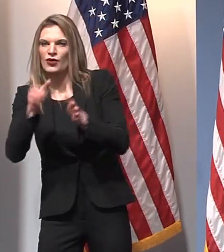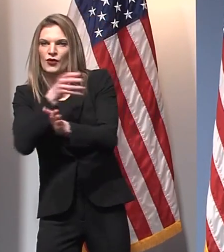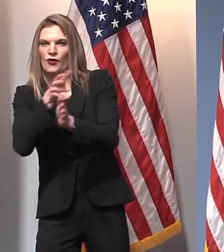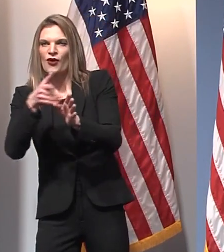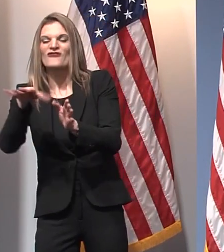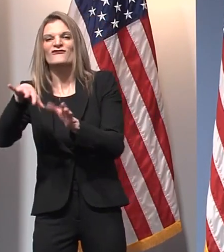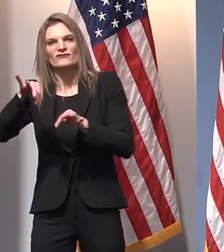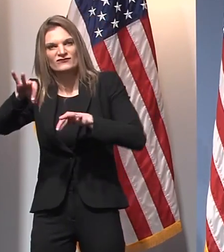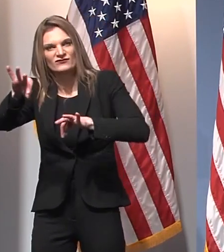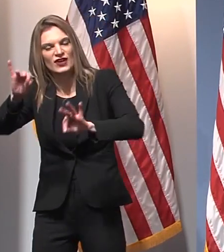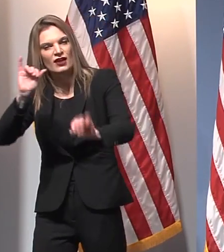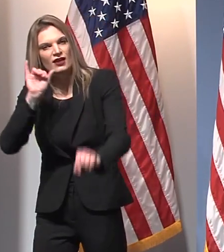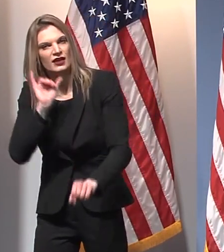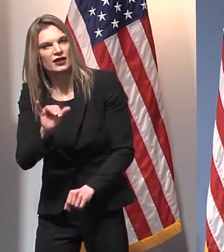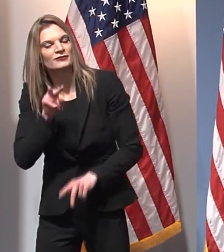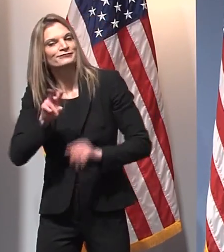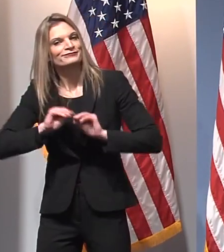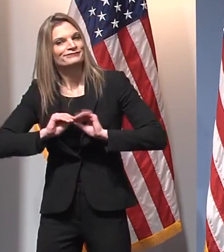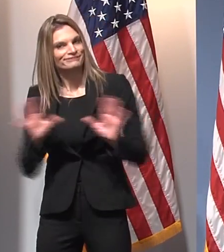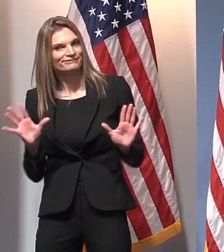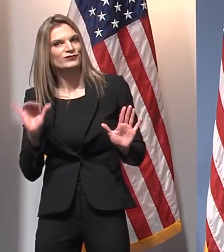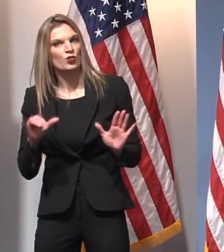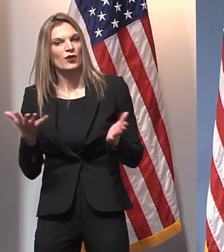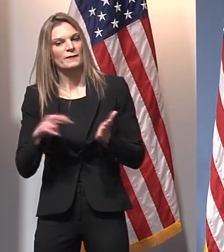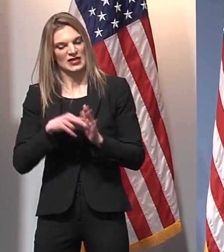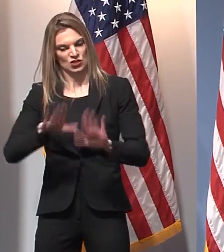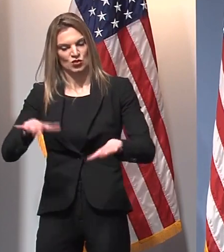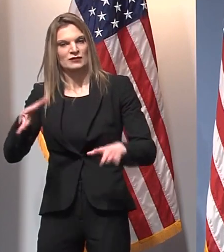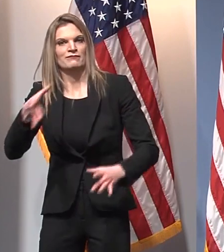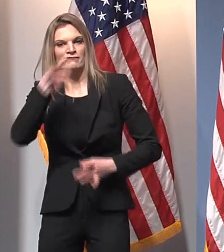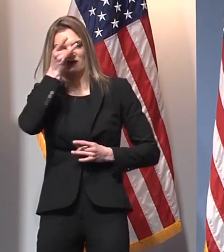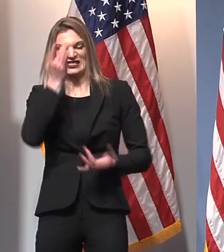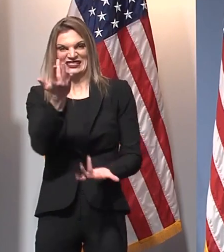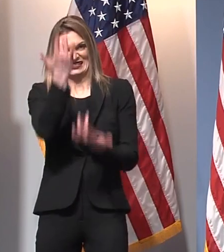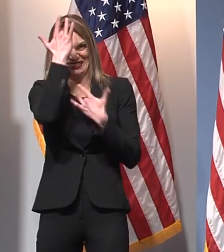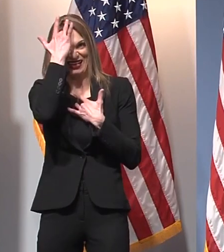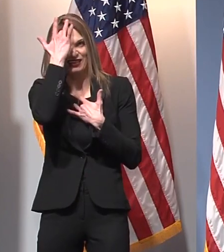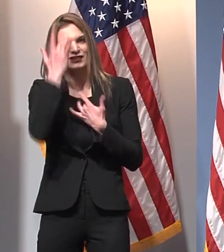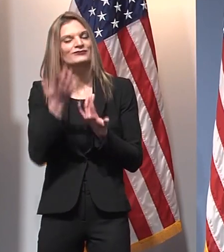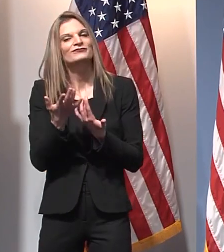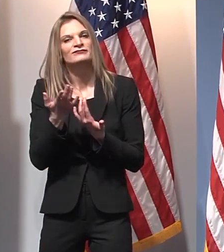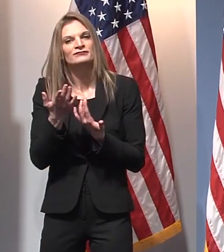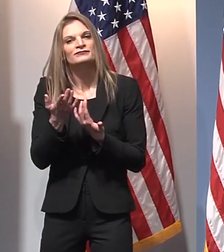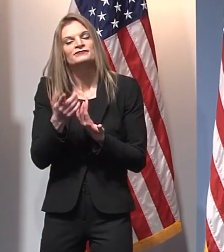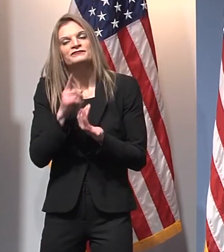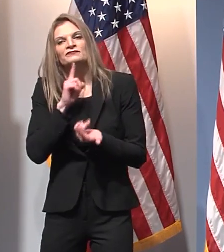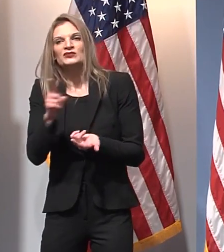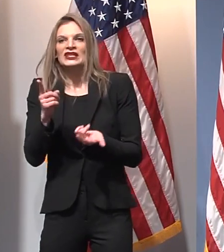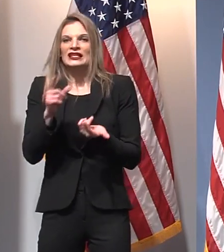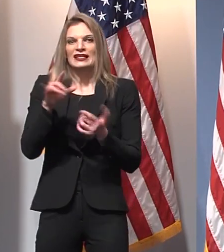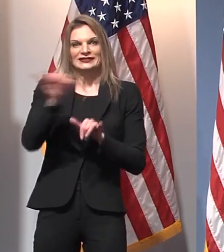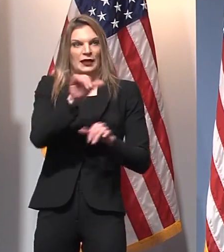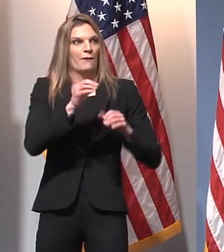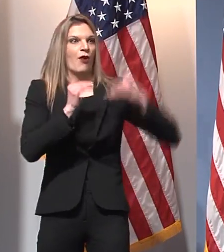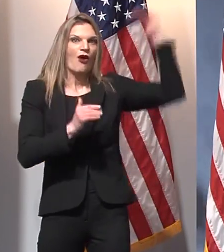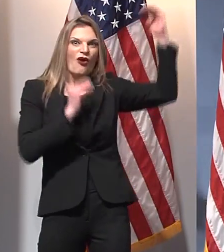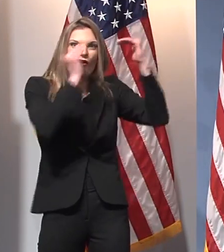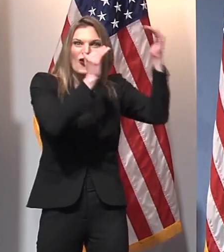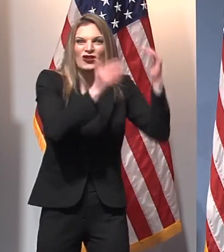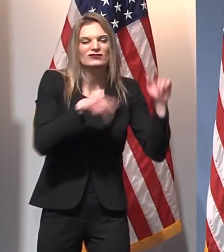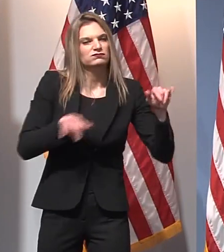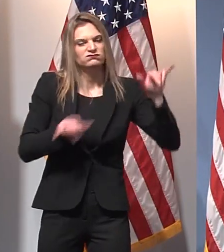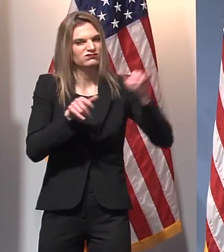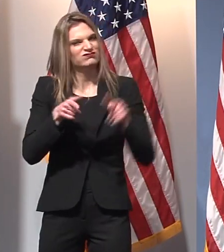that it became clear to us that children not only were less susceptible to contracting COVID or serious illness from COVID, but